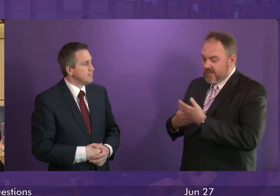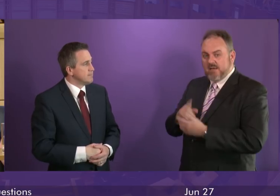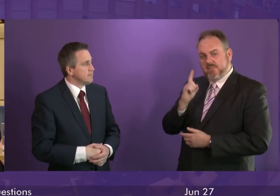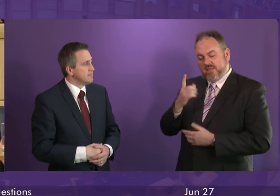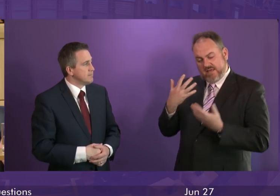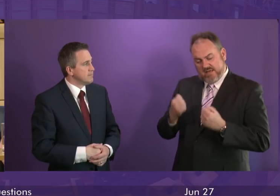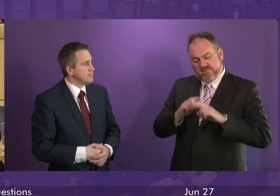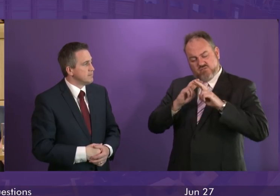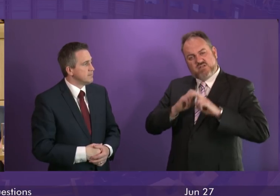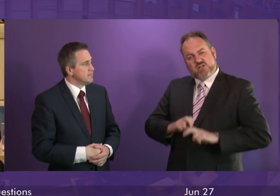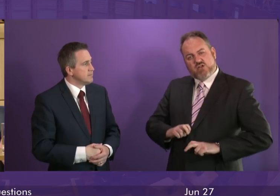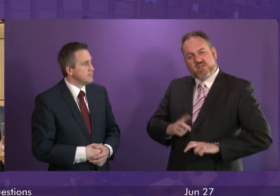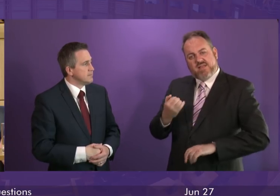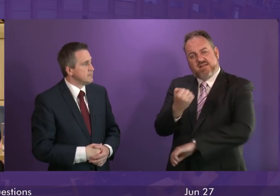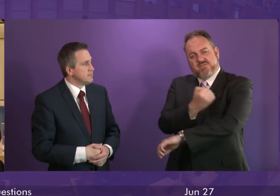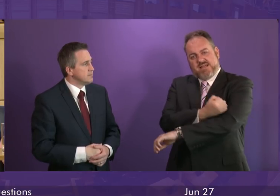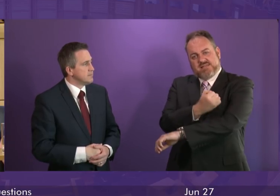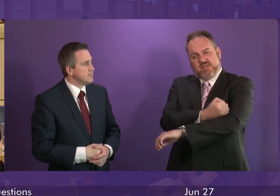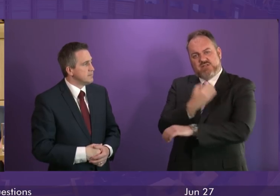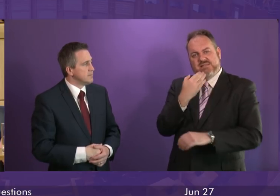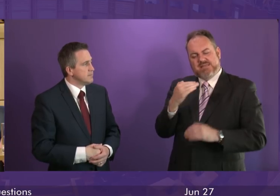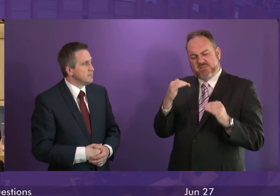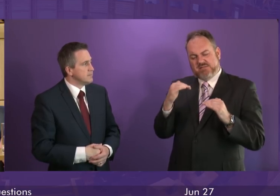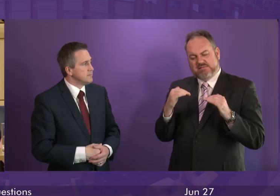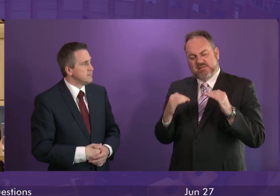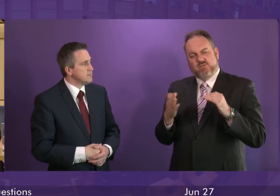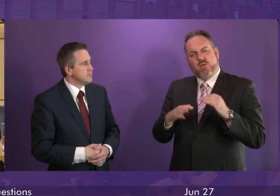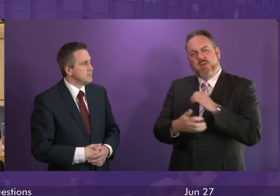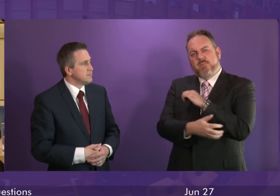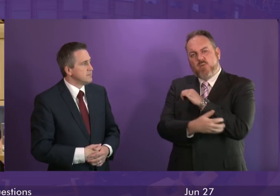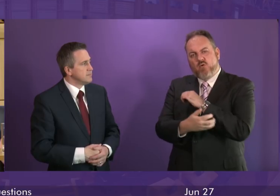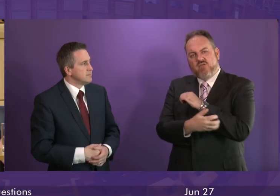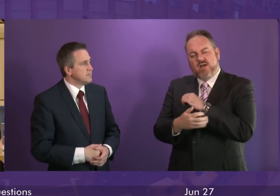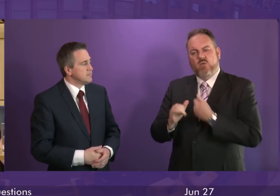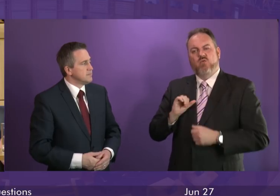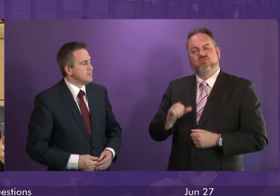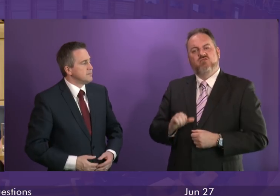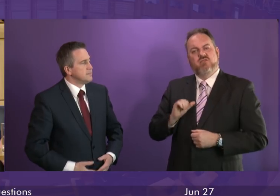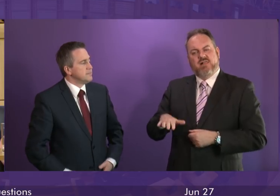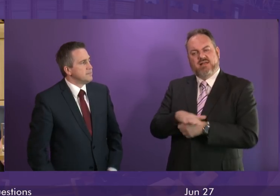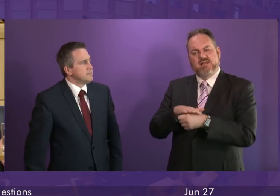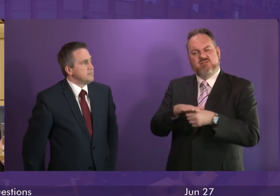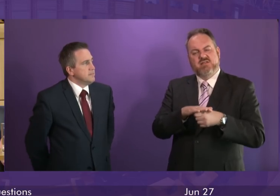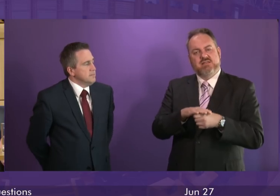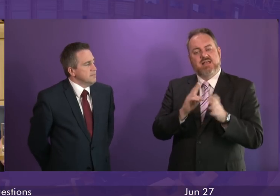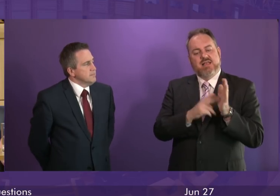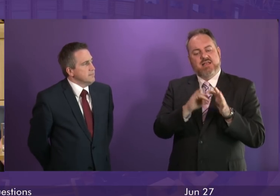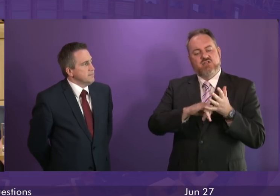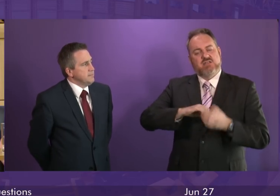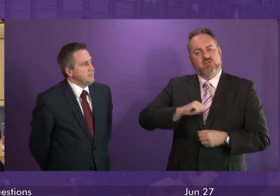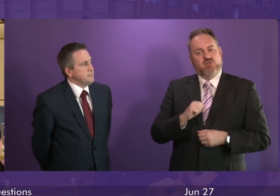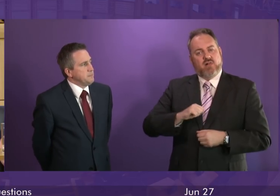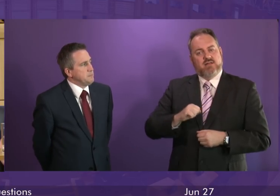suggests that levels of vaccination tend to be lower among people from less affluent or rural areas. NHS Scotland's vaccination